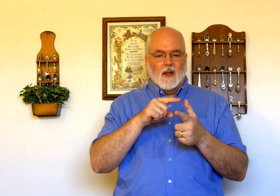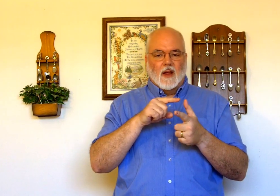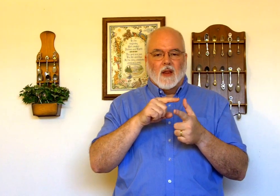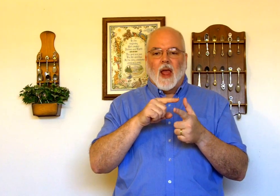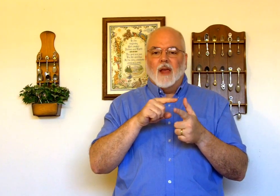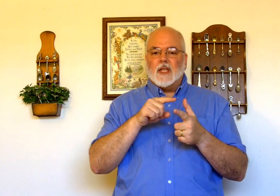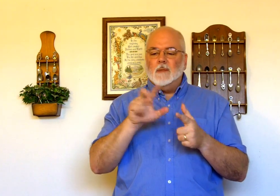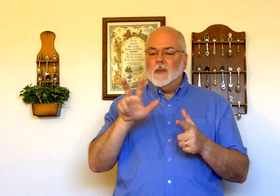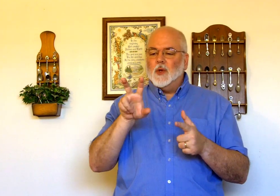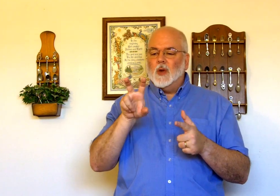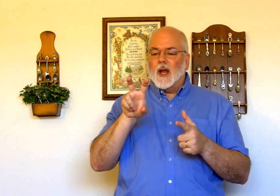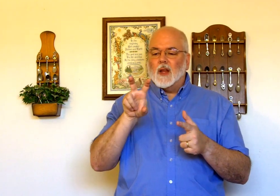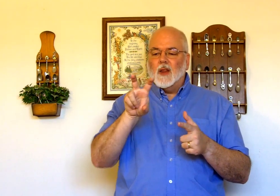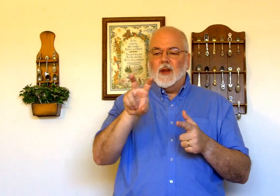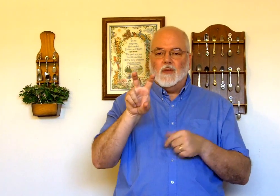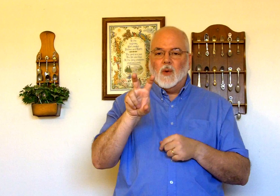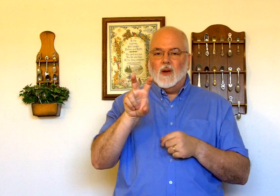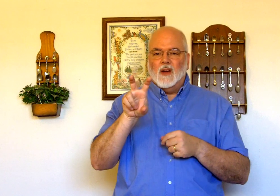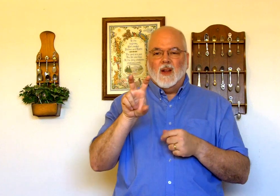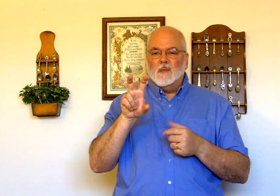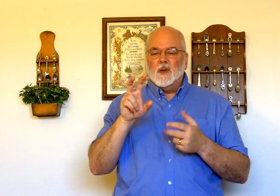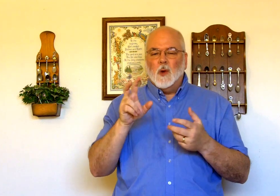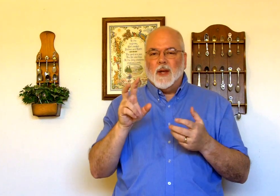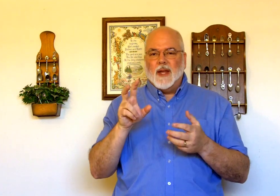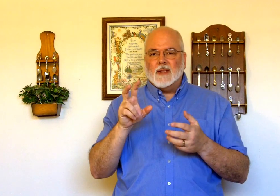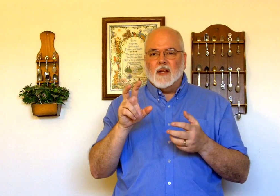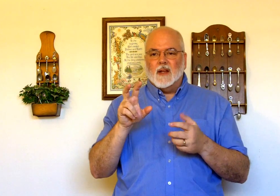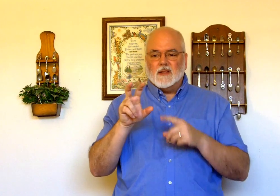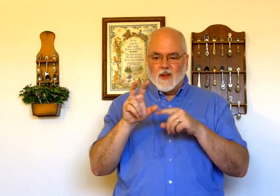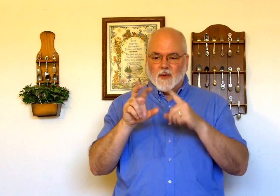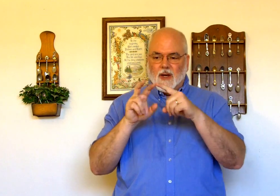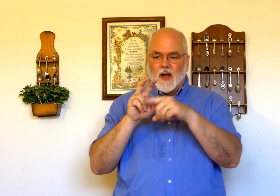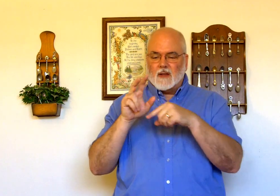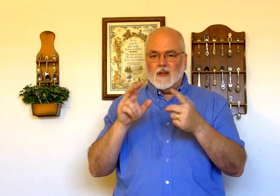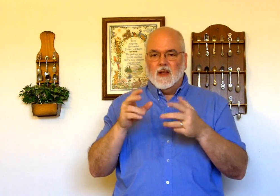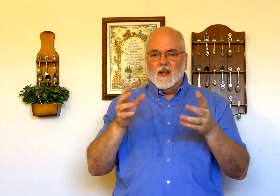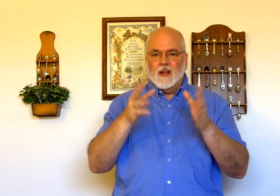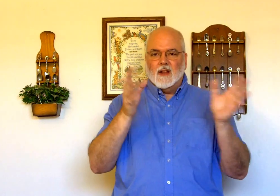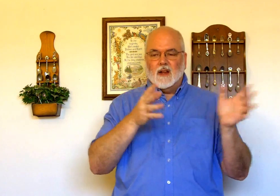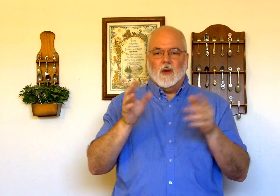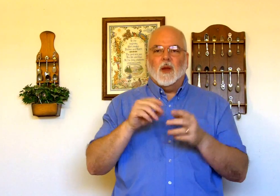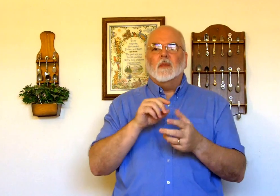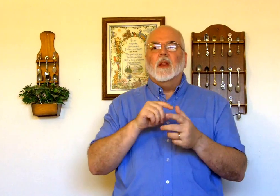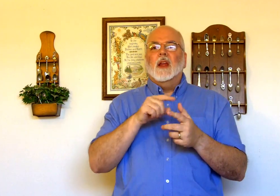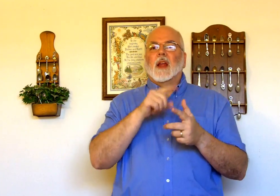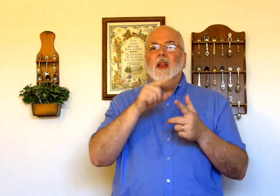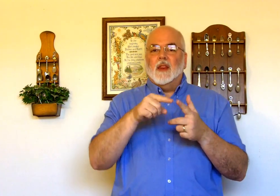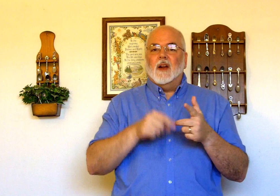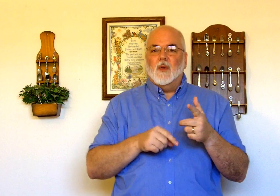I have seen people do it like therefore but nobody gets it it's the three dots and anyway therefore